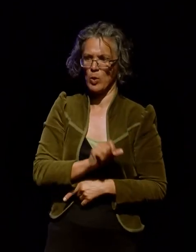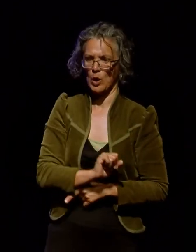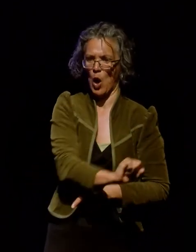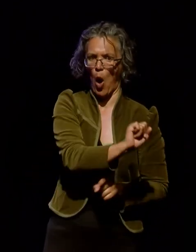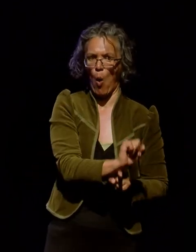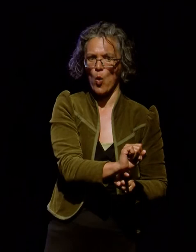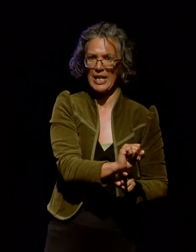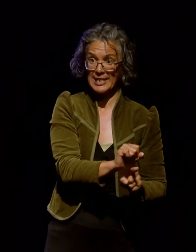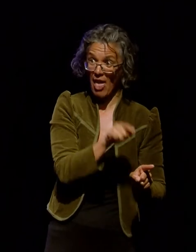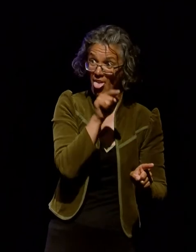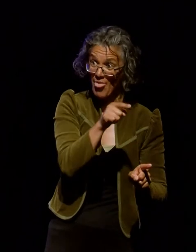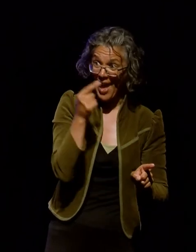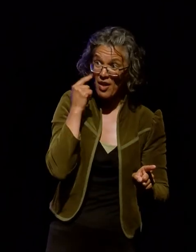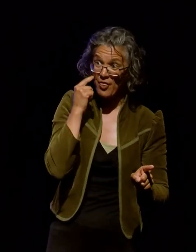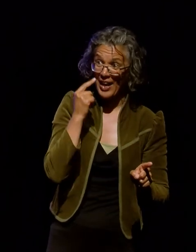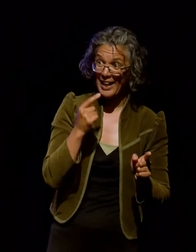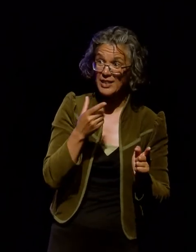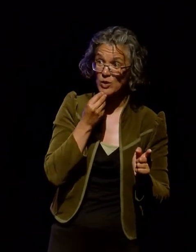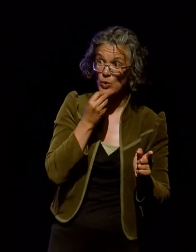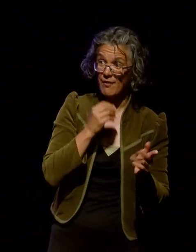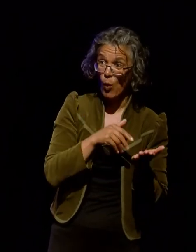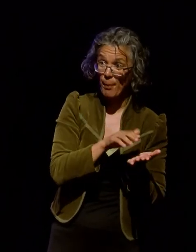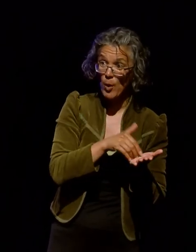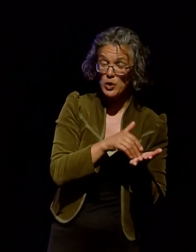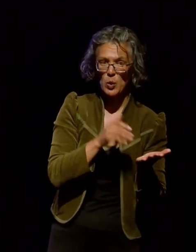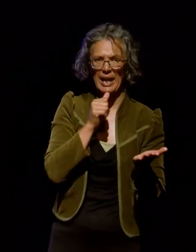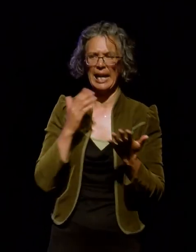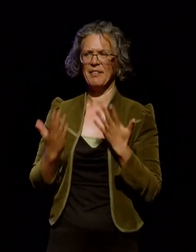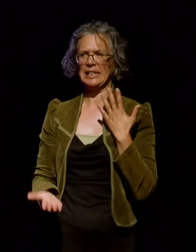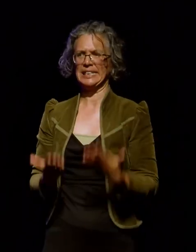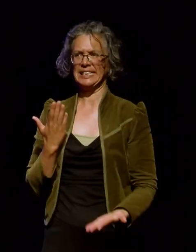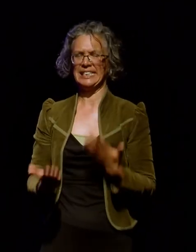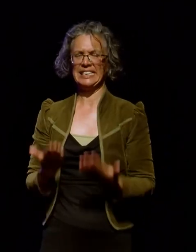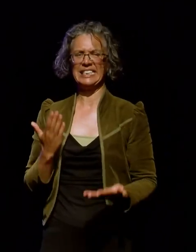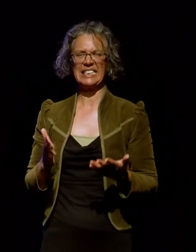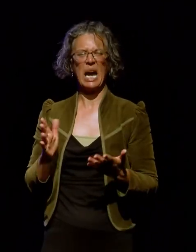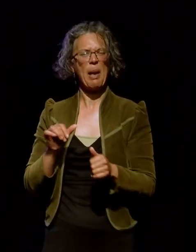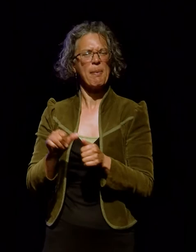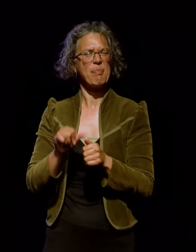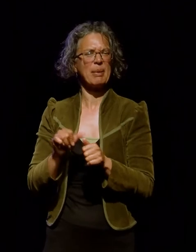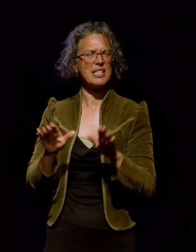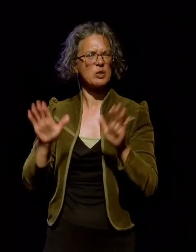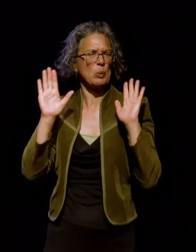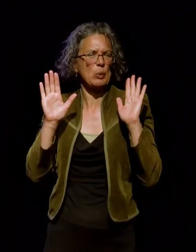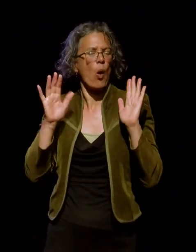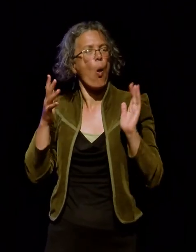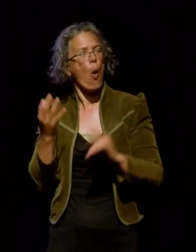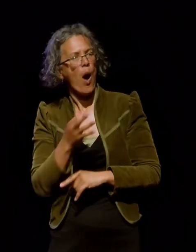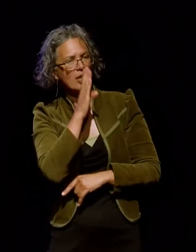consider it a commercial use? If you're feeling uncertain or don't know, maybe don't use that work or go and ask permission.